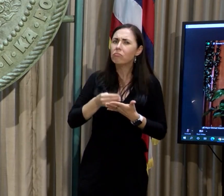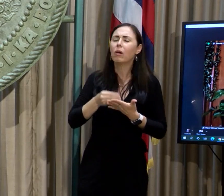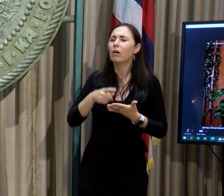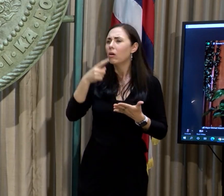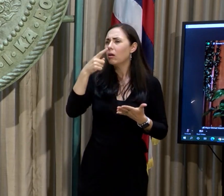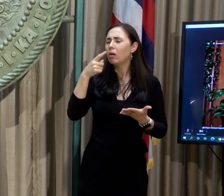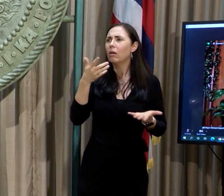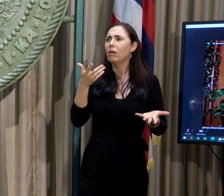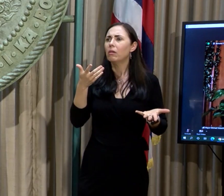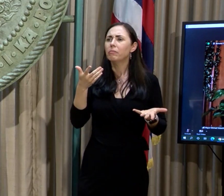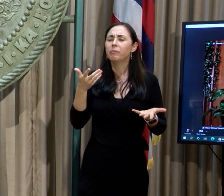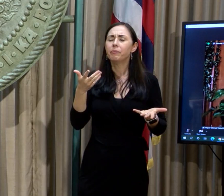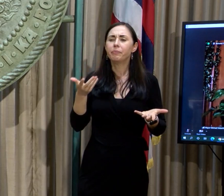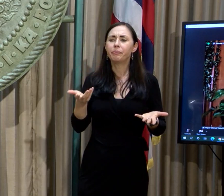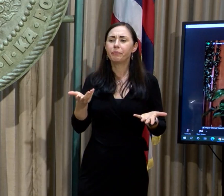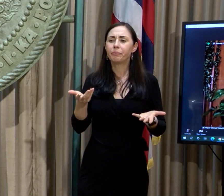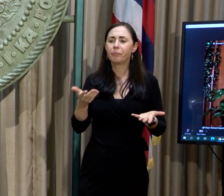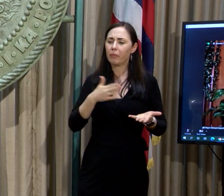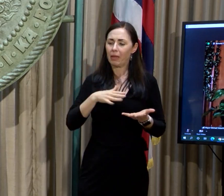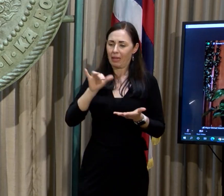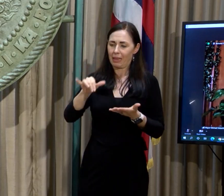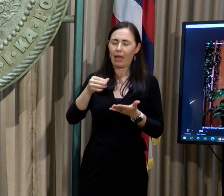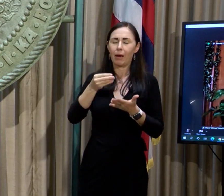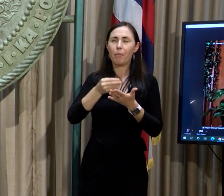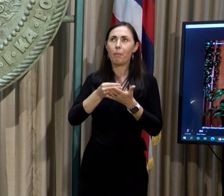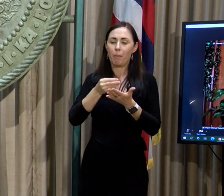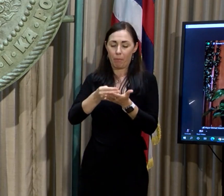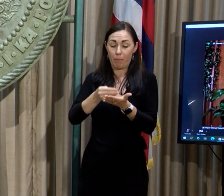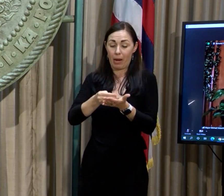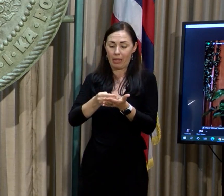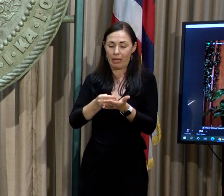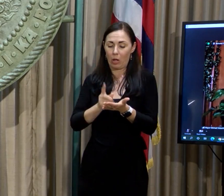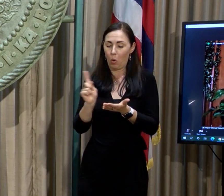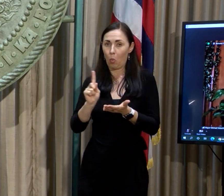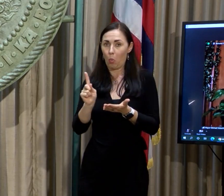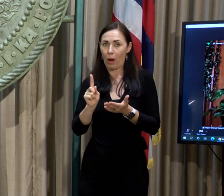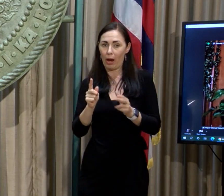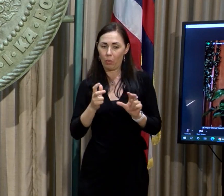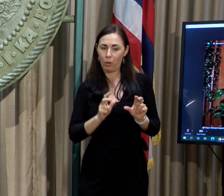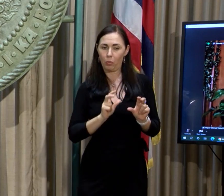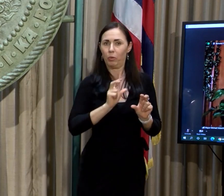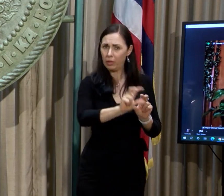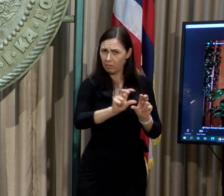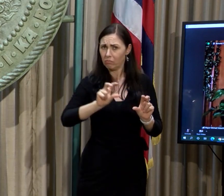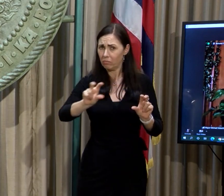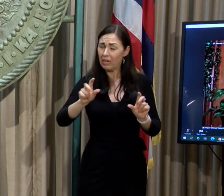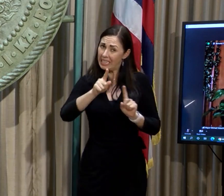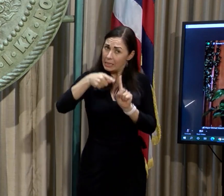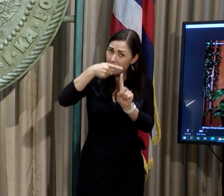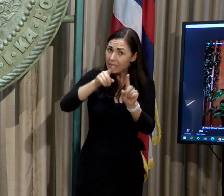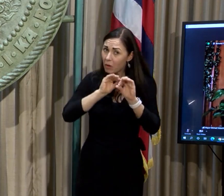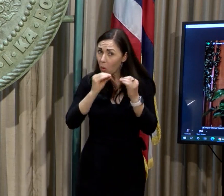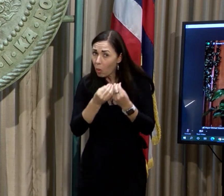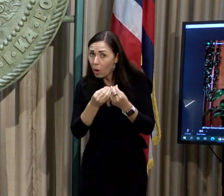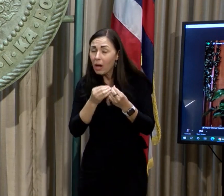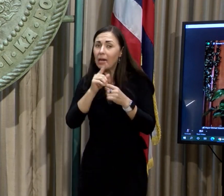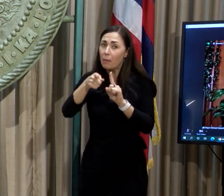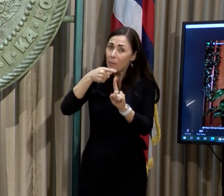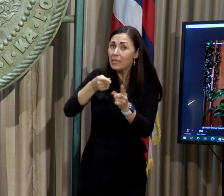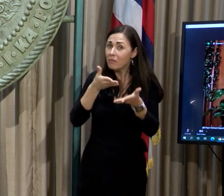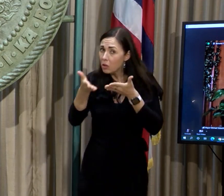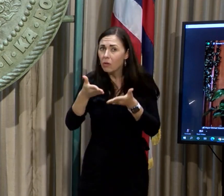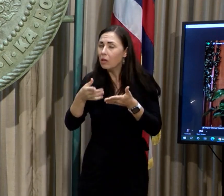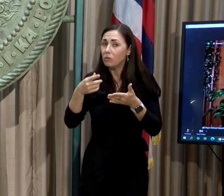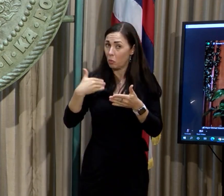specify how that money is going to be or where is the money going to be going to certain organizations or services? And can you name them?